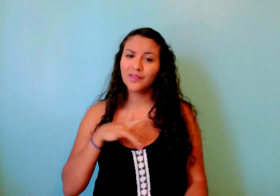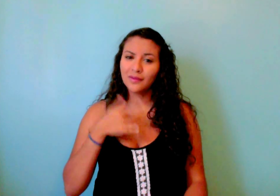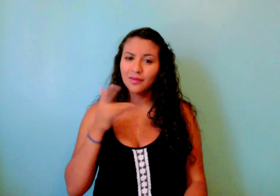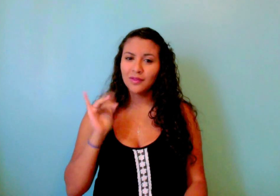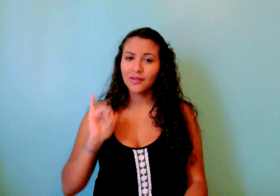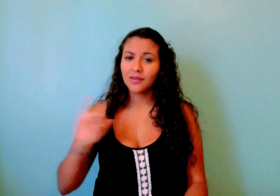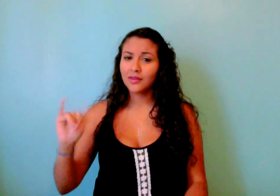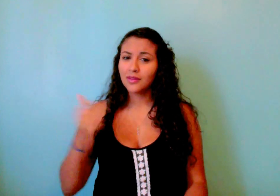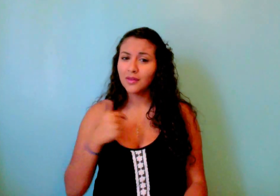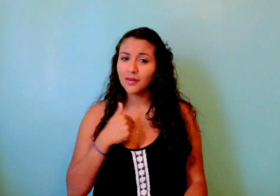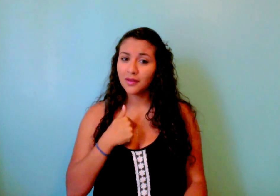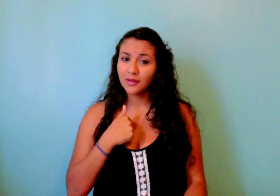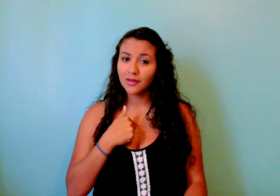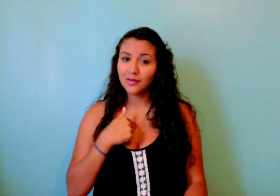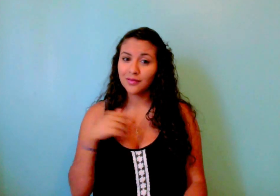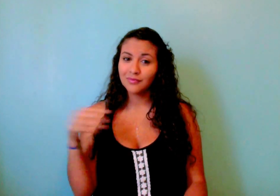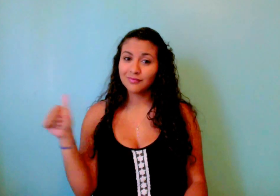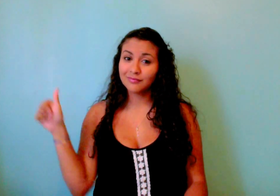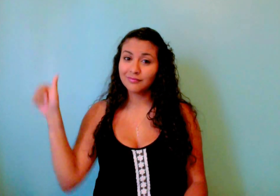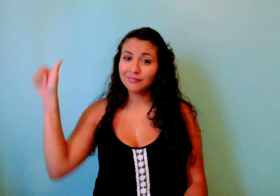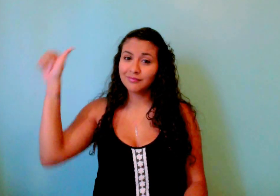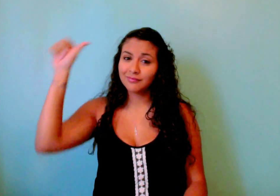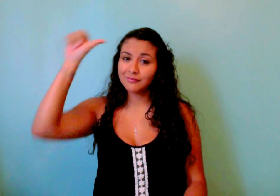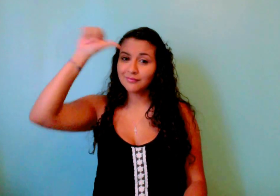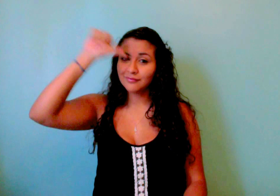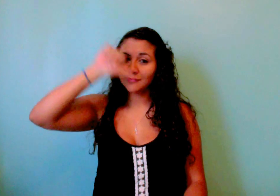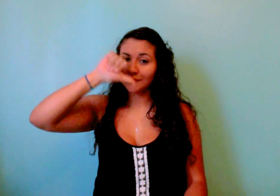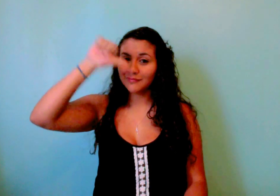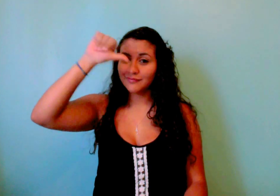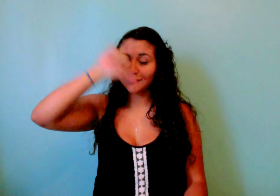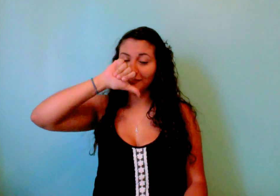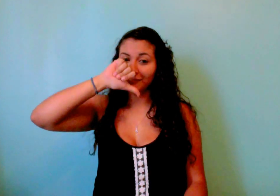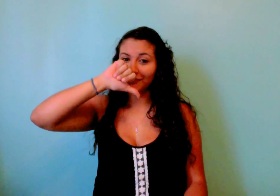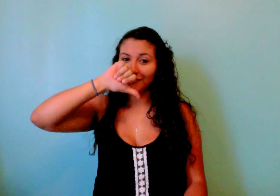feel like I'm intoxicated Intoxicated Intoxicated